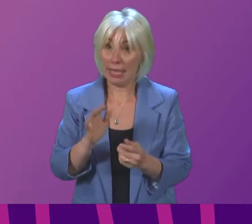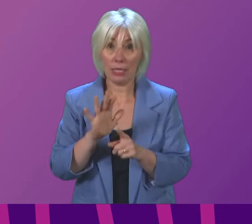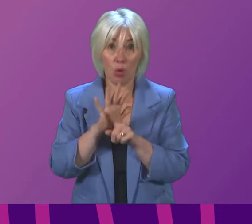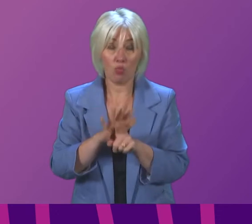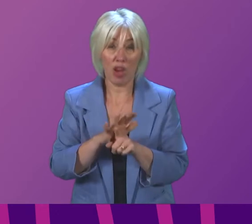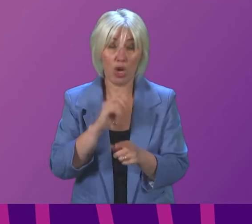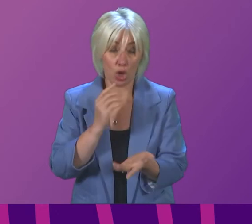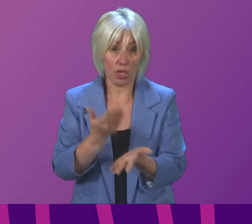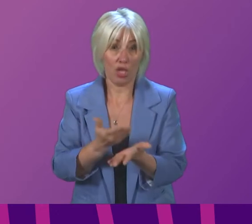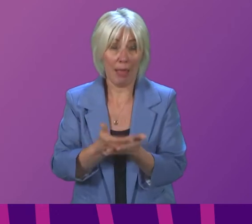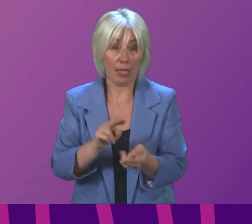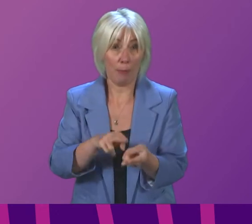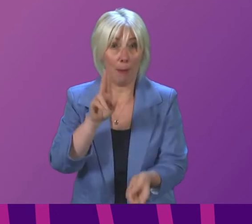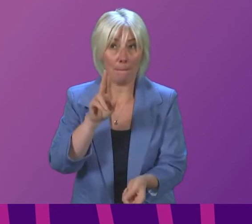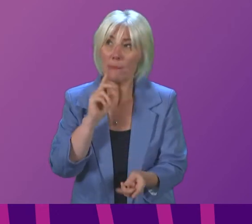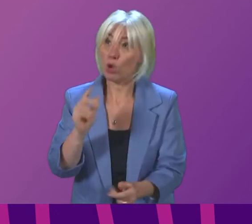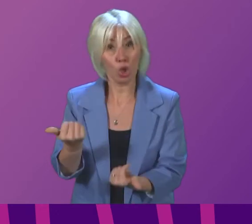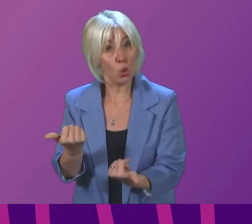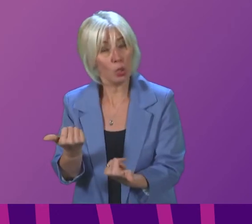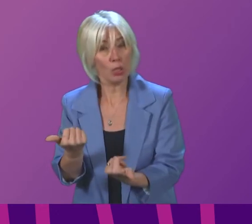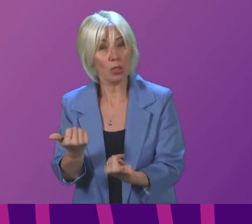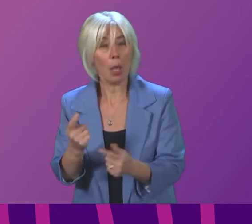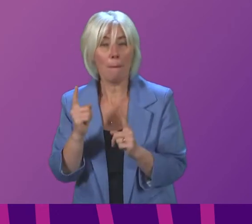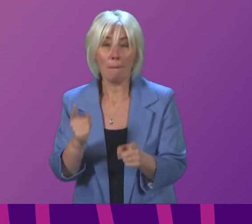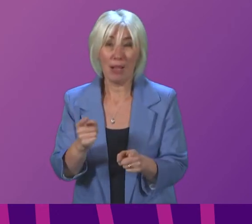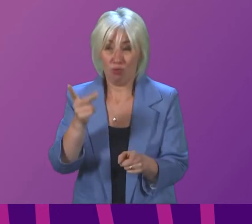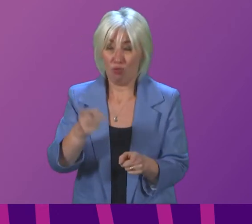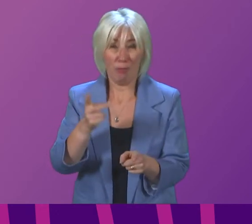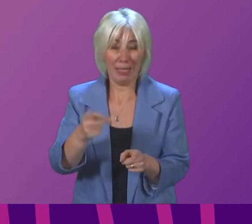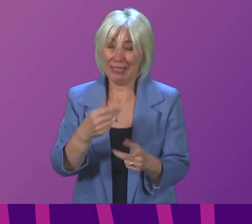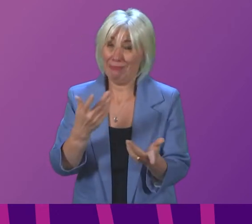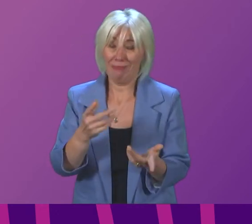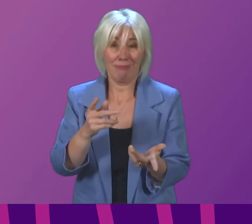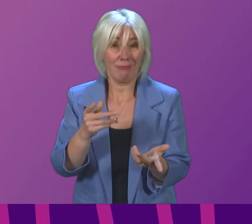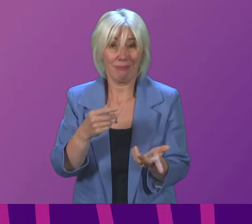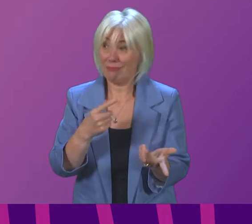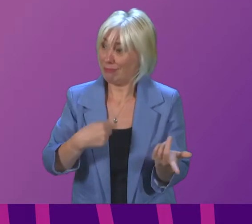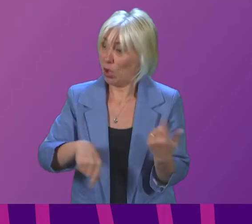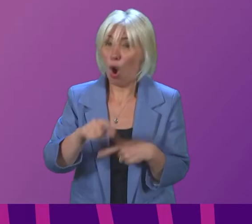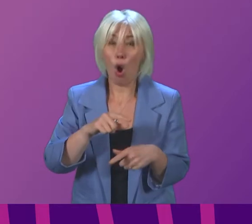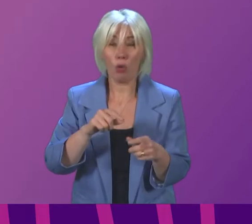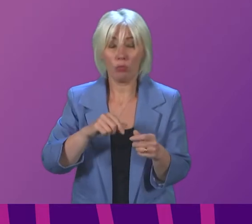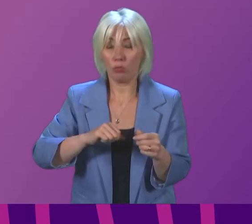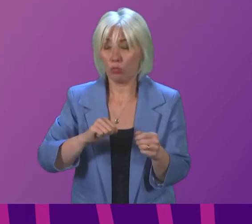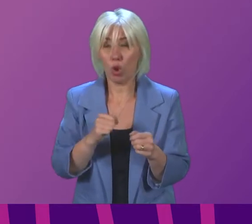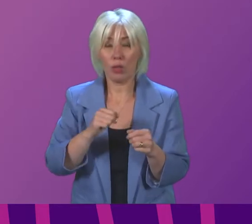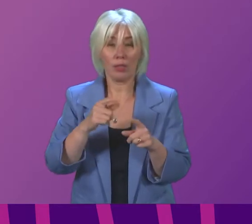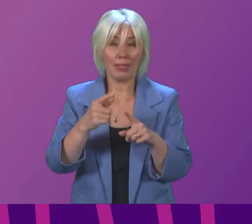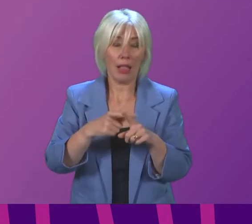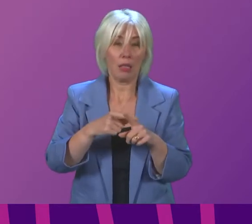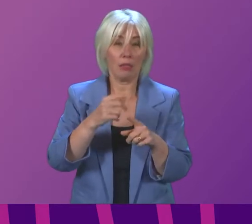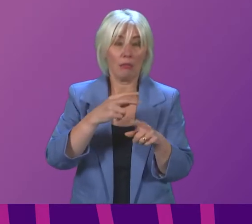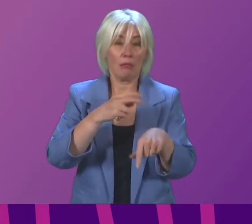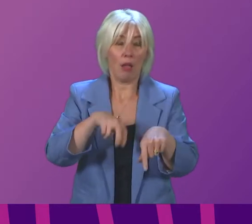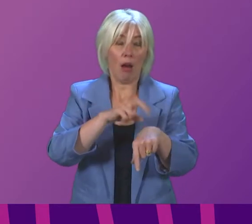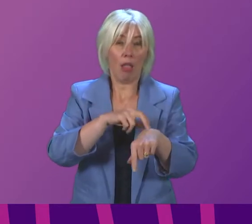demand is rising and that is a good thing let me say just again as a statement of fact although we all the devolved nations contribute financially